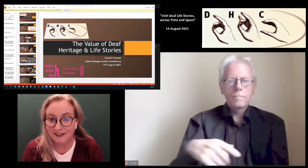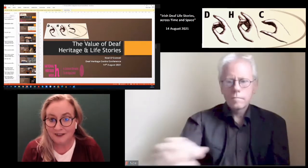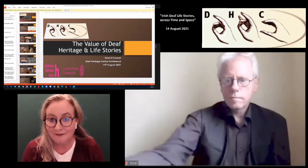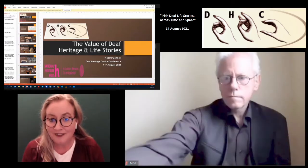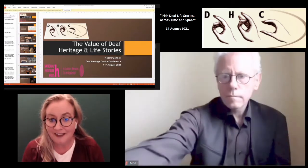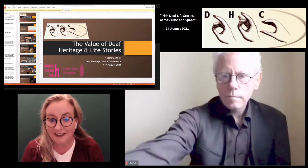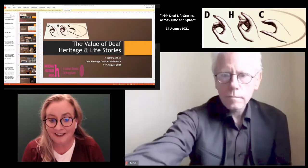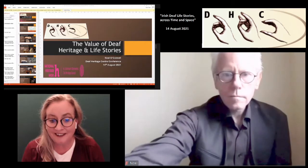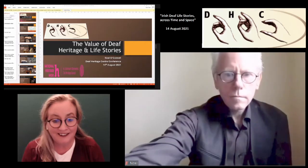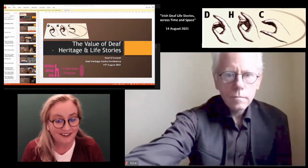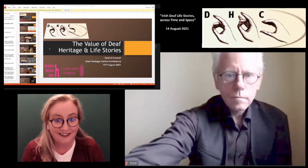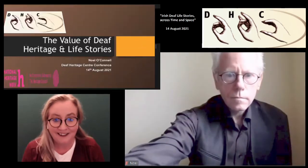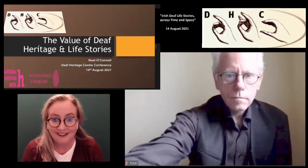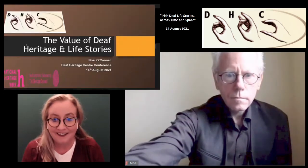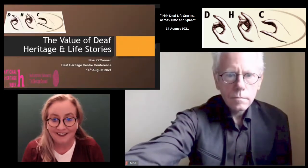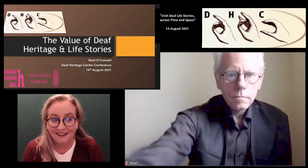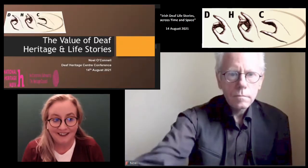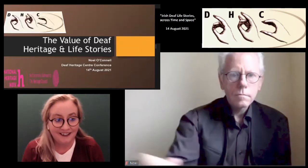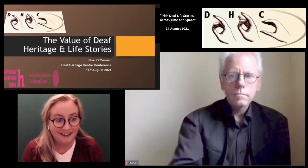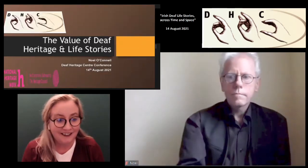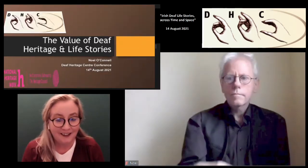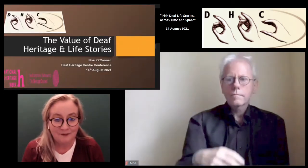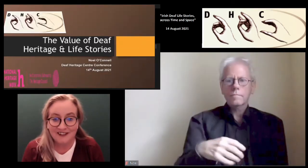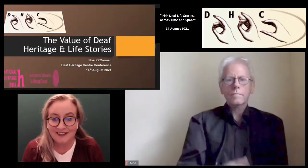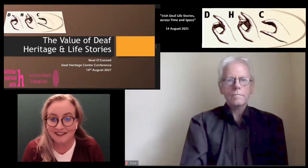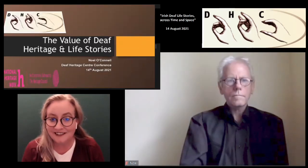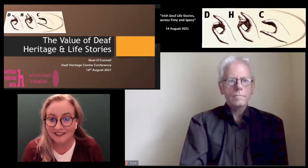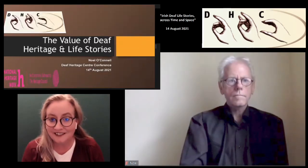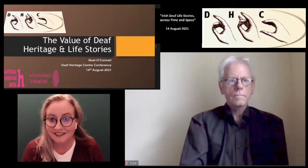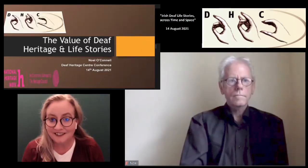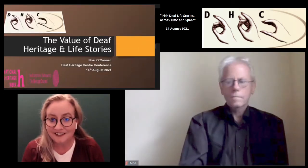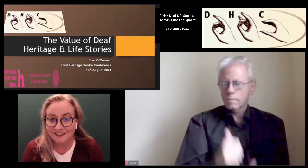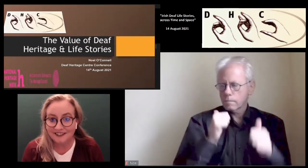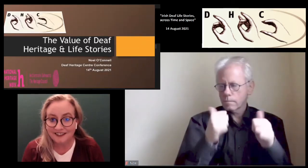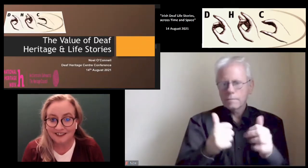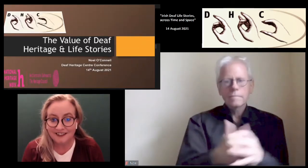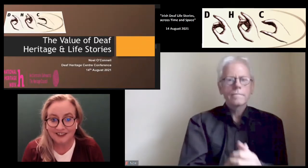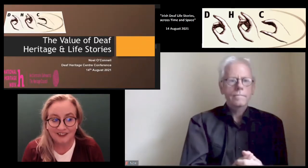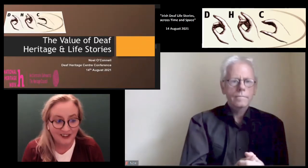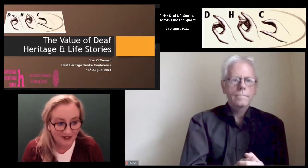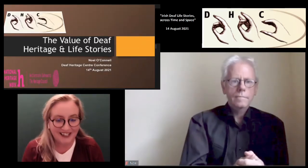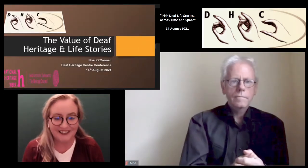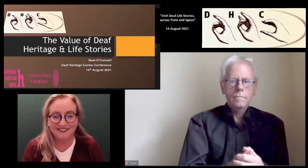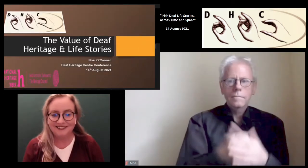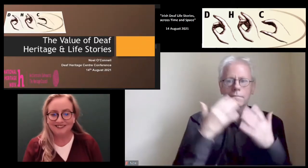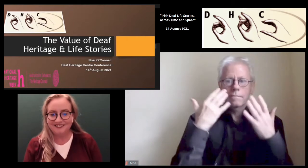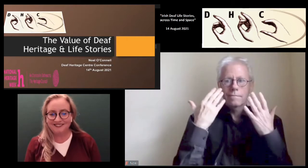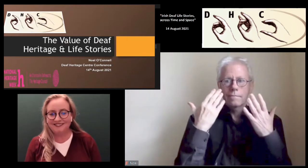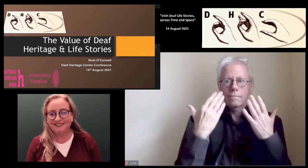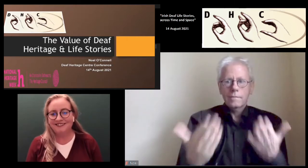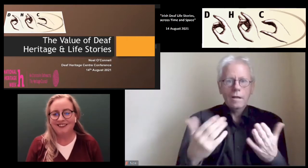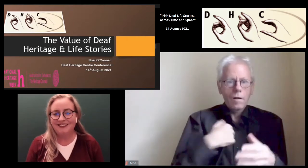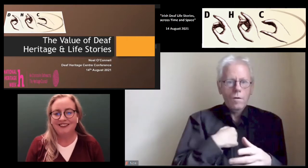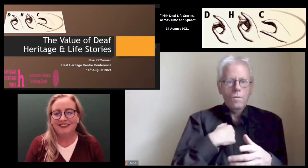will be presenters. Okay.